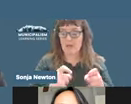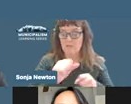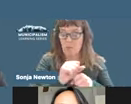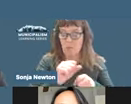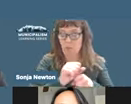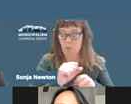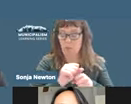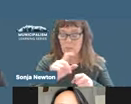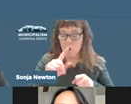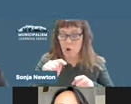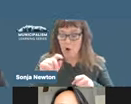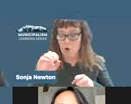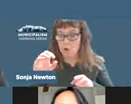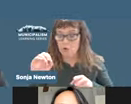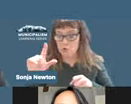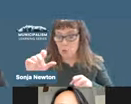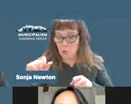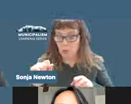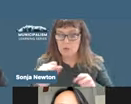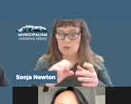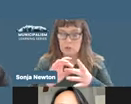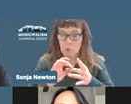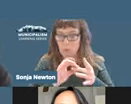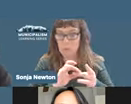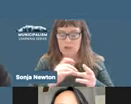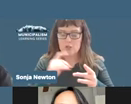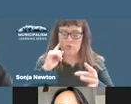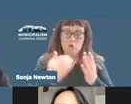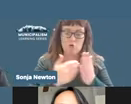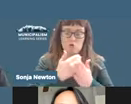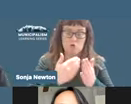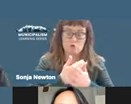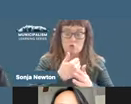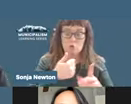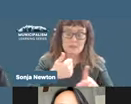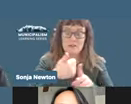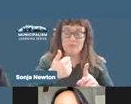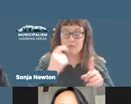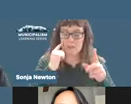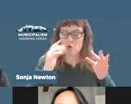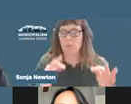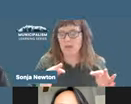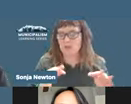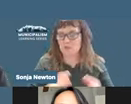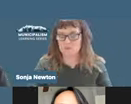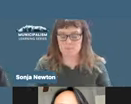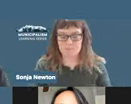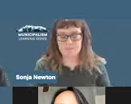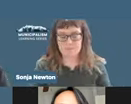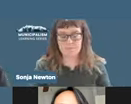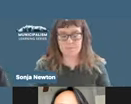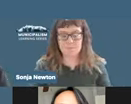for exploring new forms of self-determination? Y el municipalismo nos da